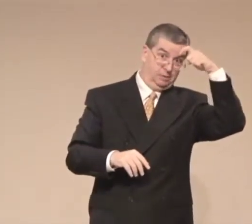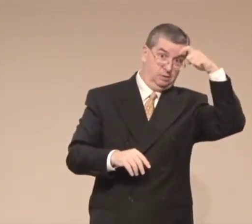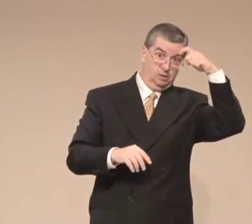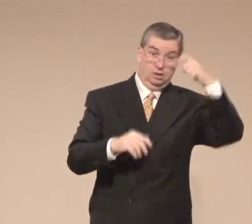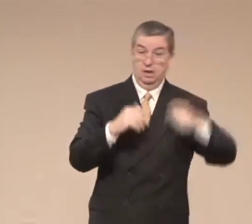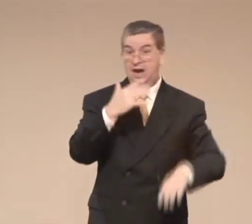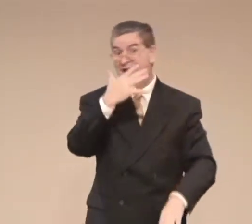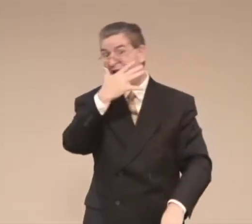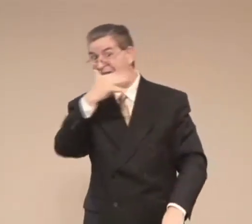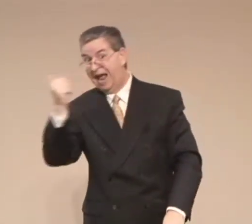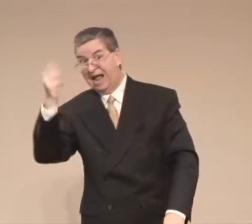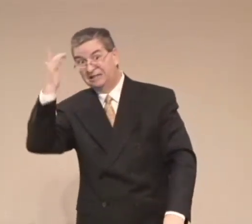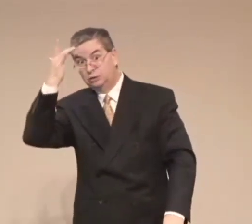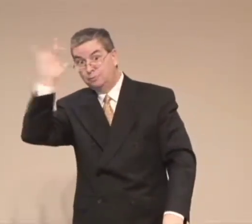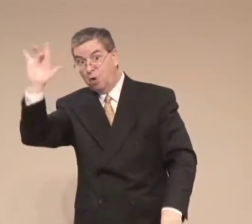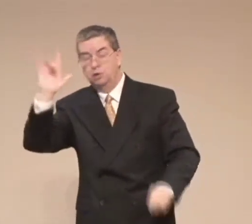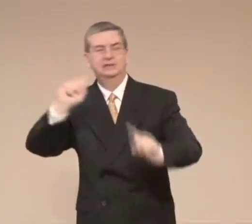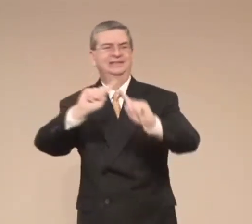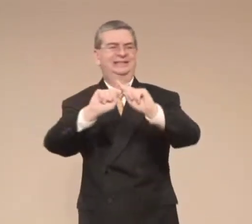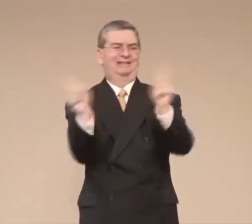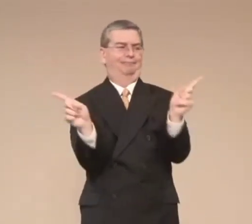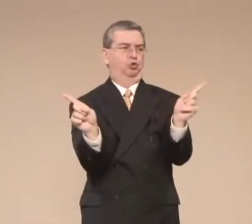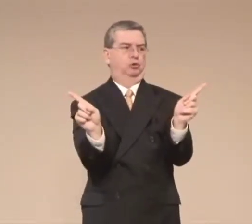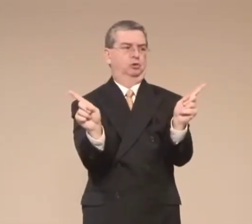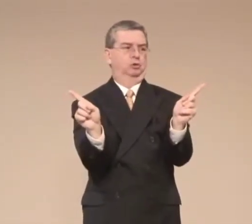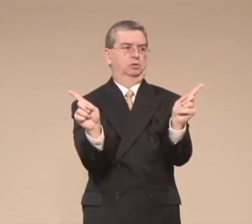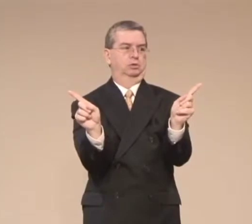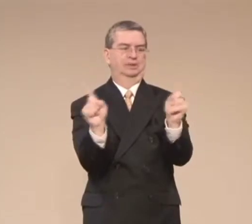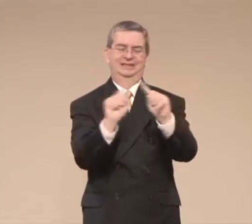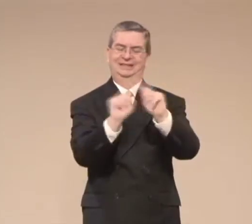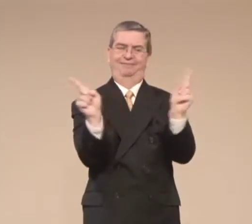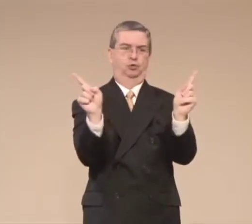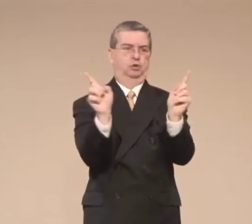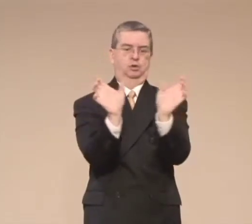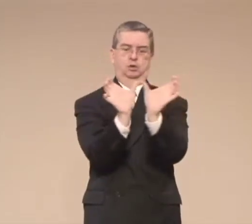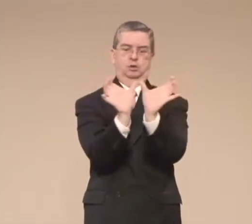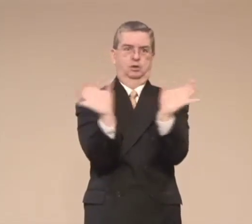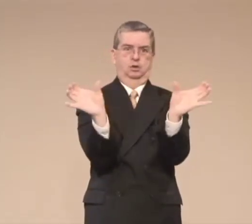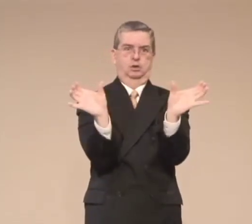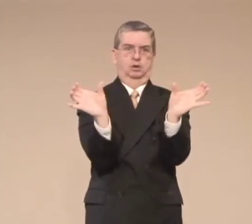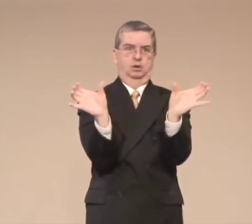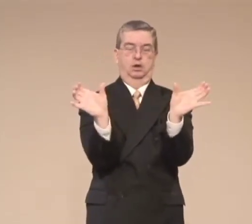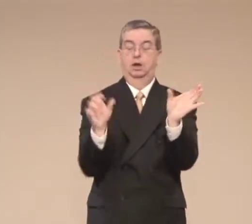Wisdom is the key here, not being smart. There's a difference between the two.